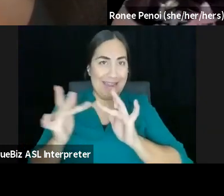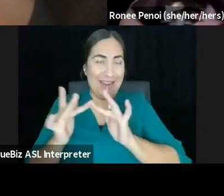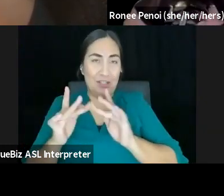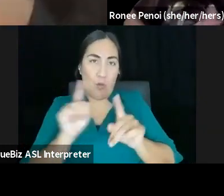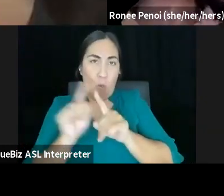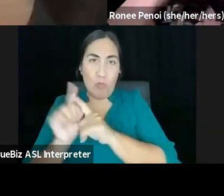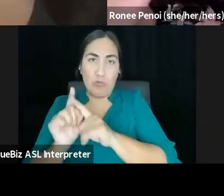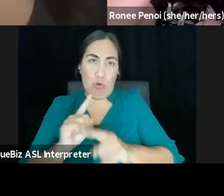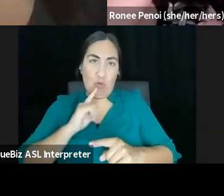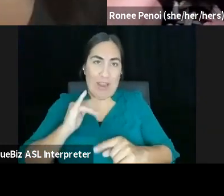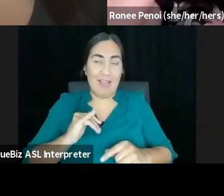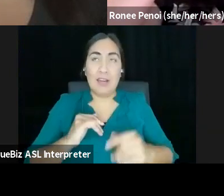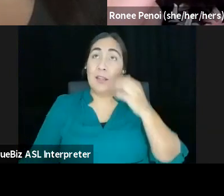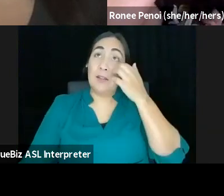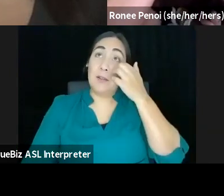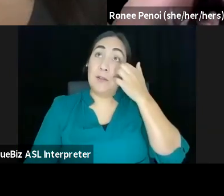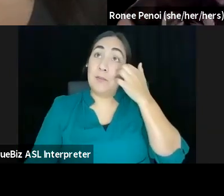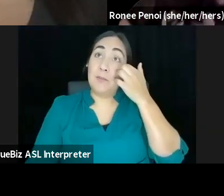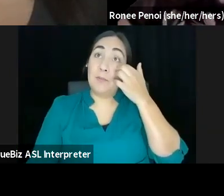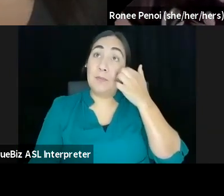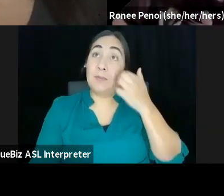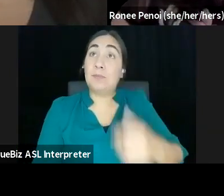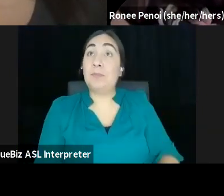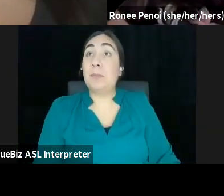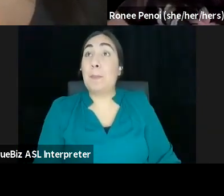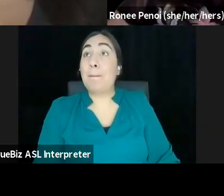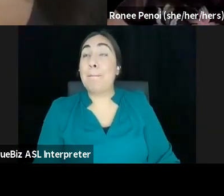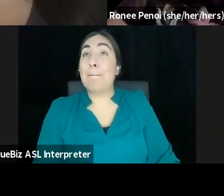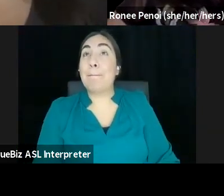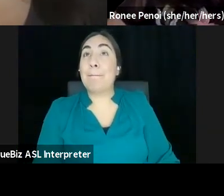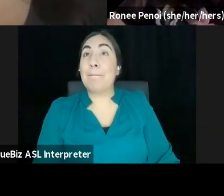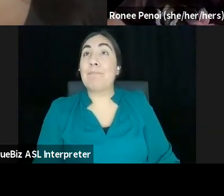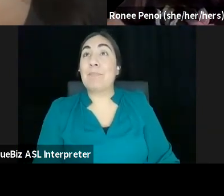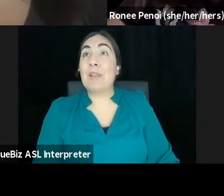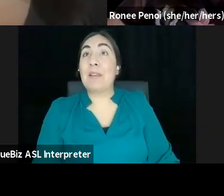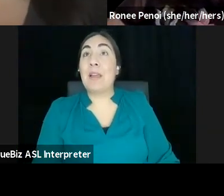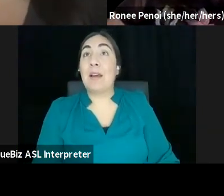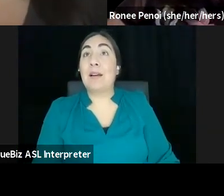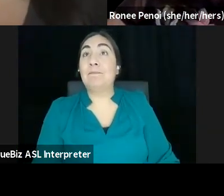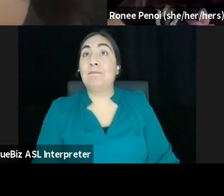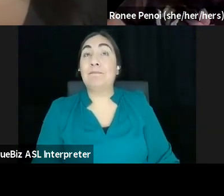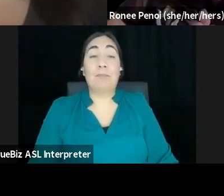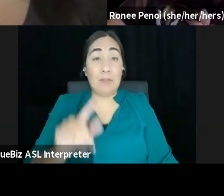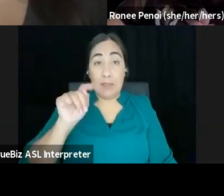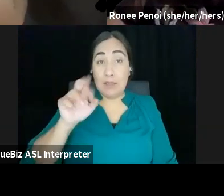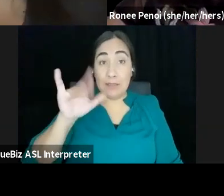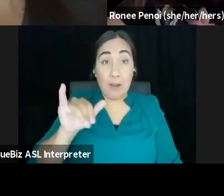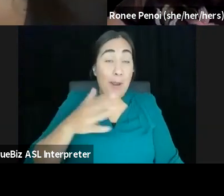Um, no, I think Tara, you're the, the, we can, my favorite subject, which is economic justice. Um,